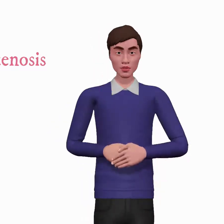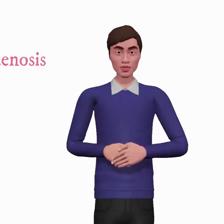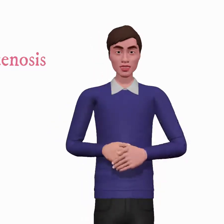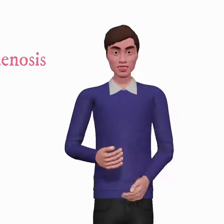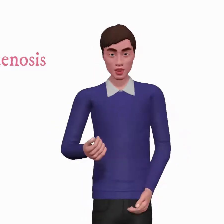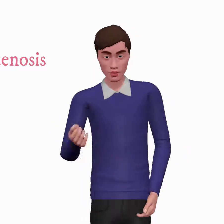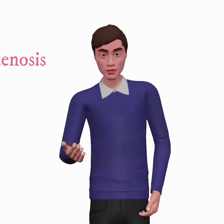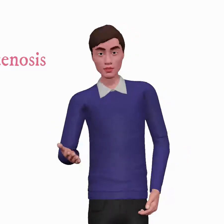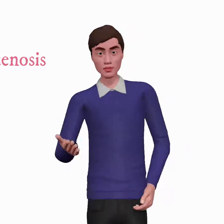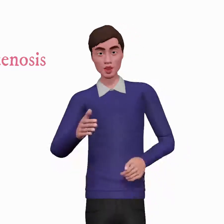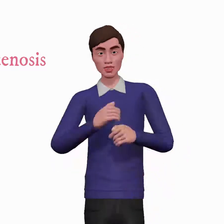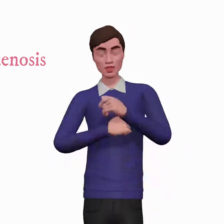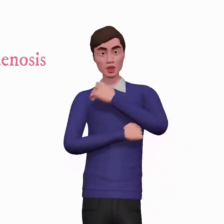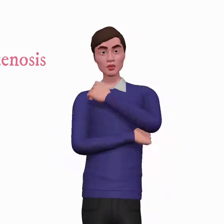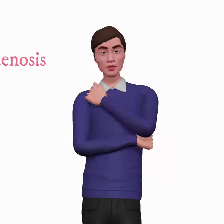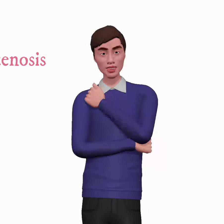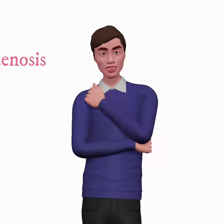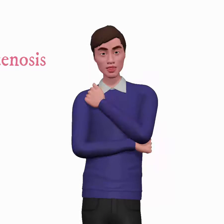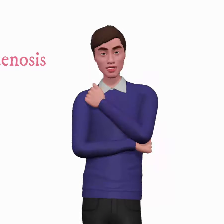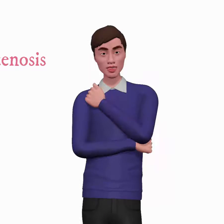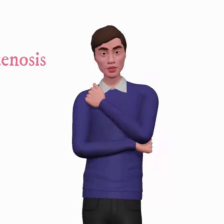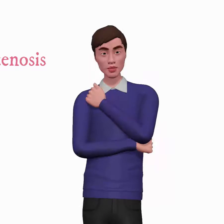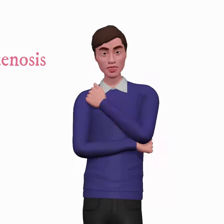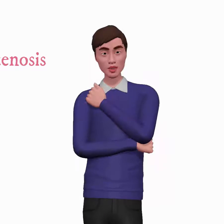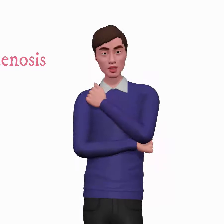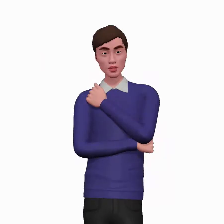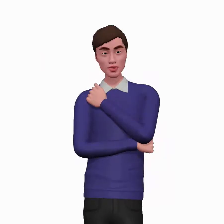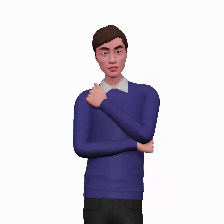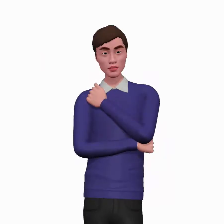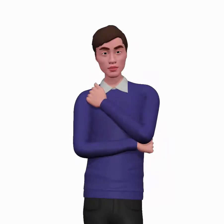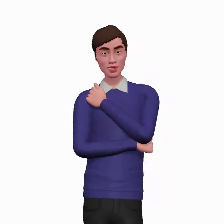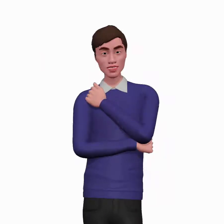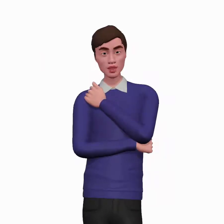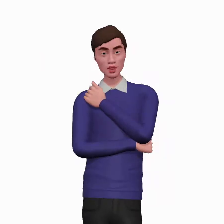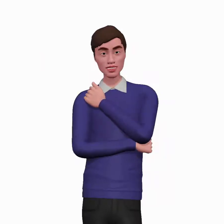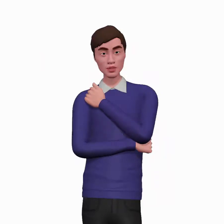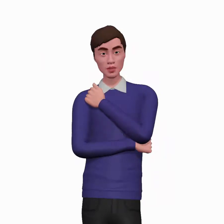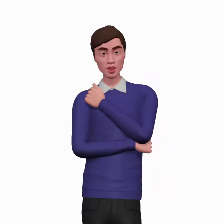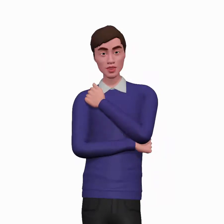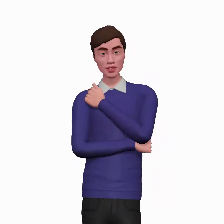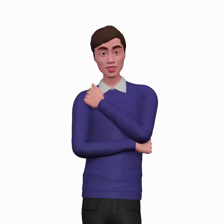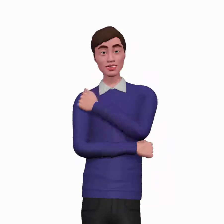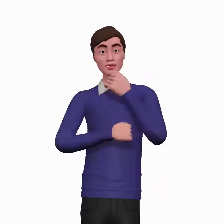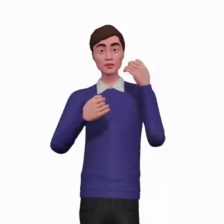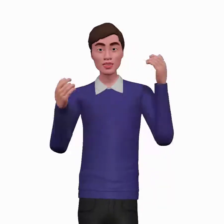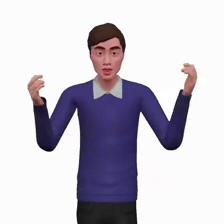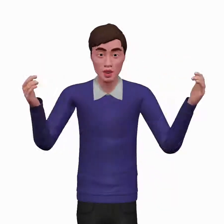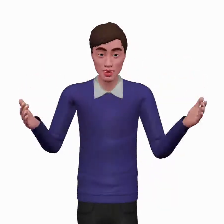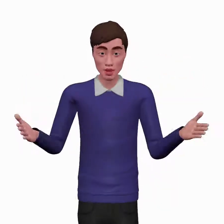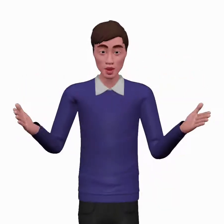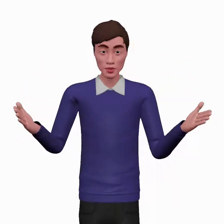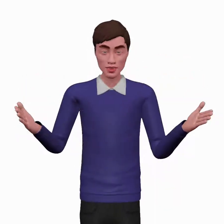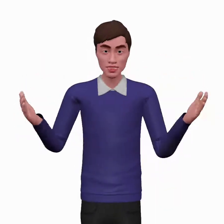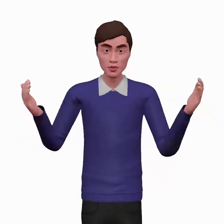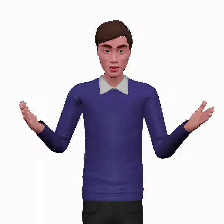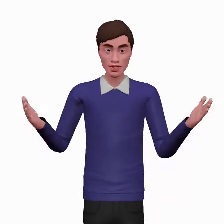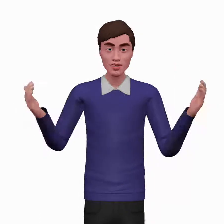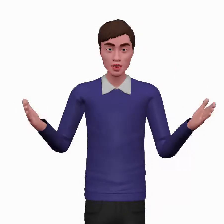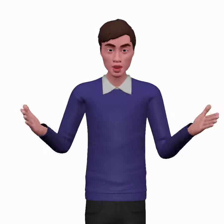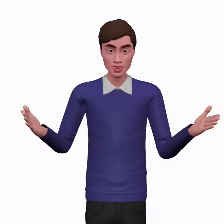stenosis. Does cough occurs after eating or drinking? Remember cough after eating or drinking occurs in esophageal reflux